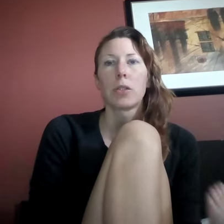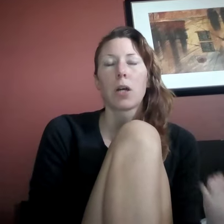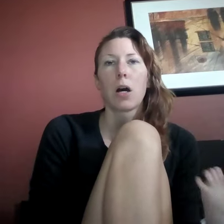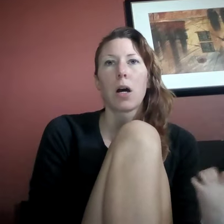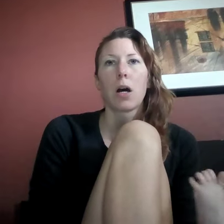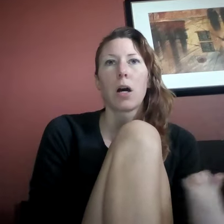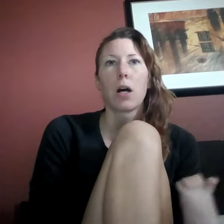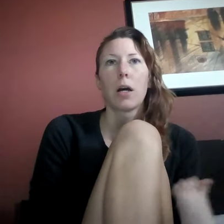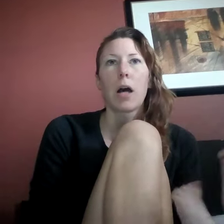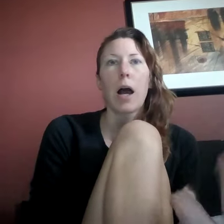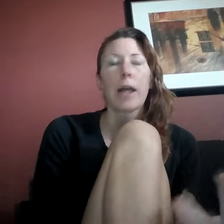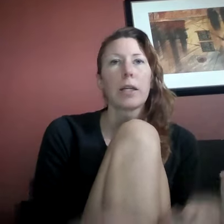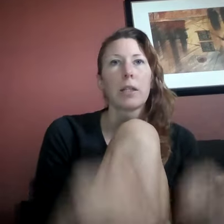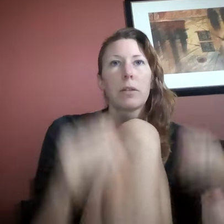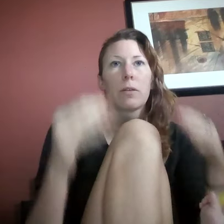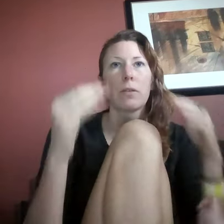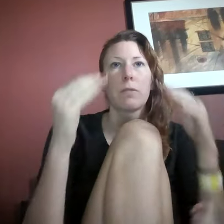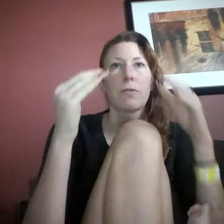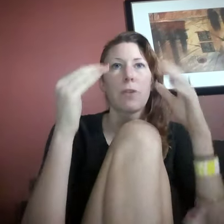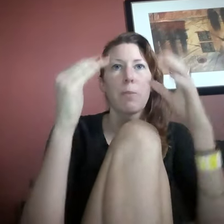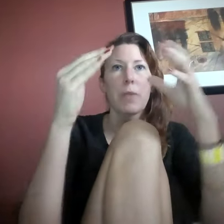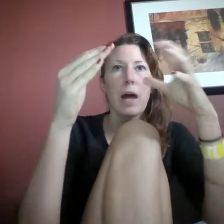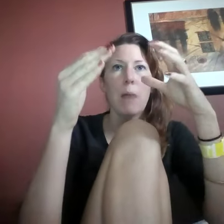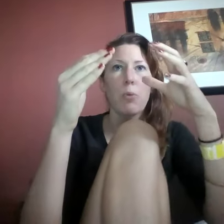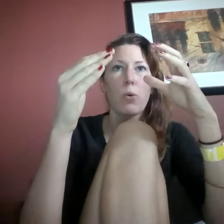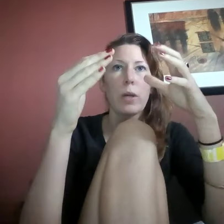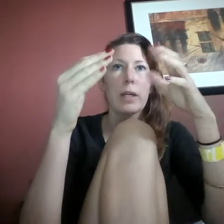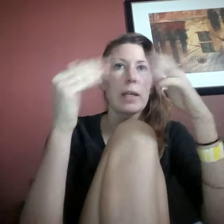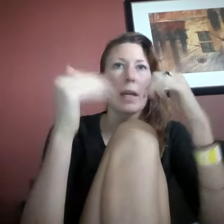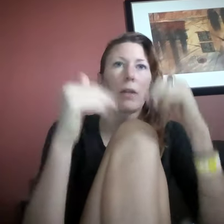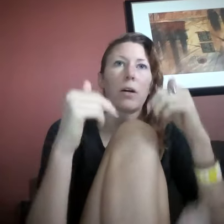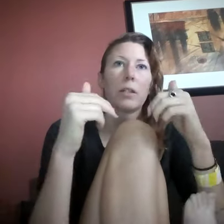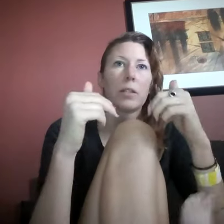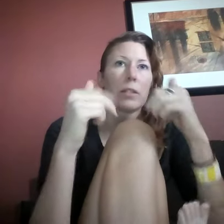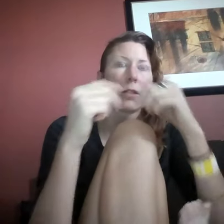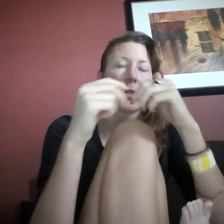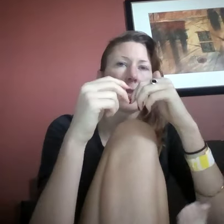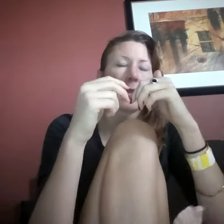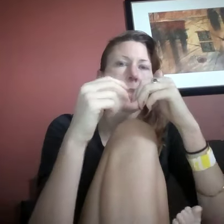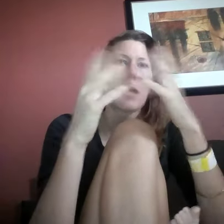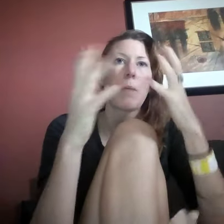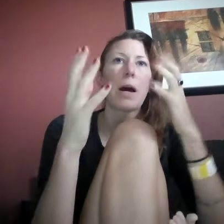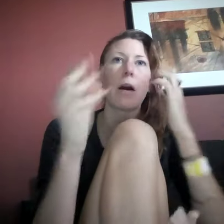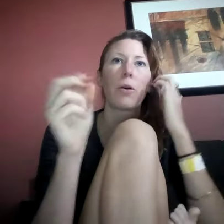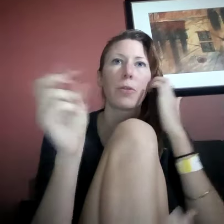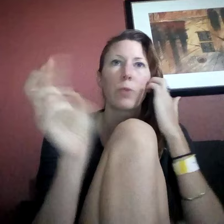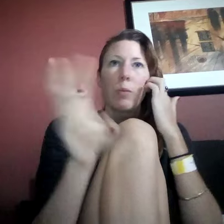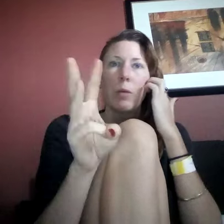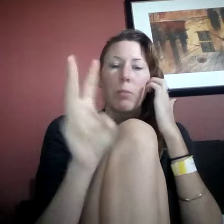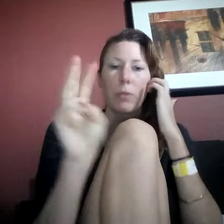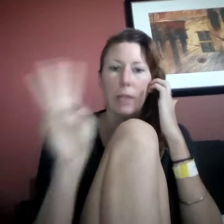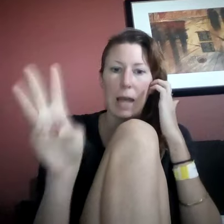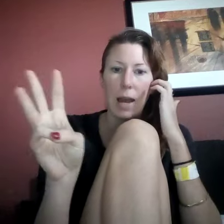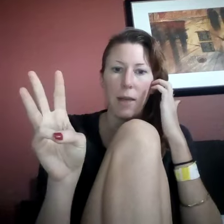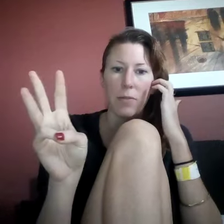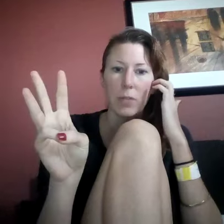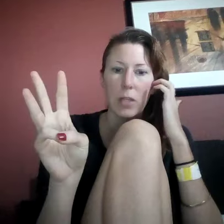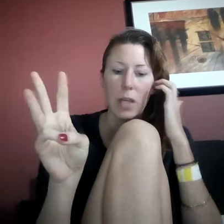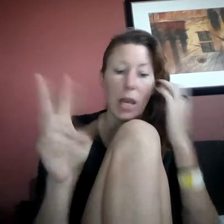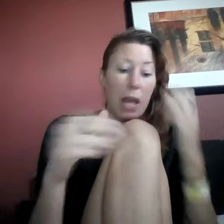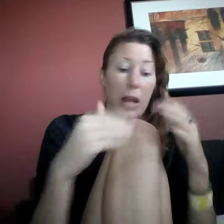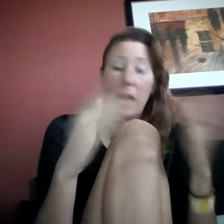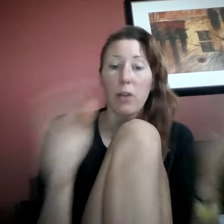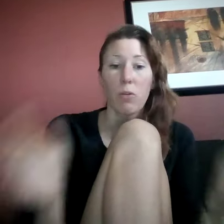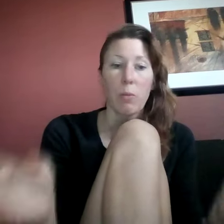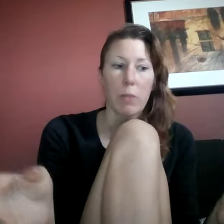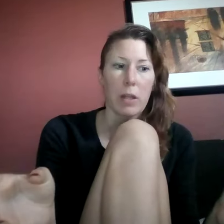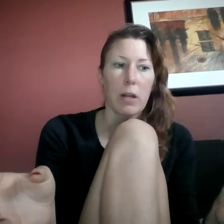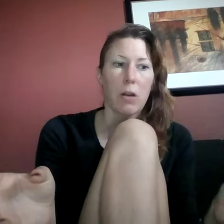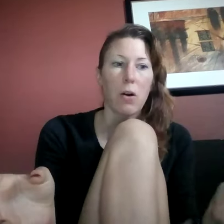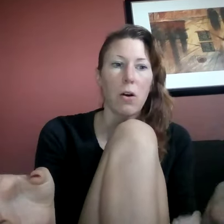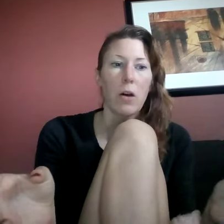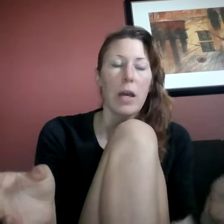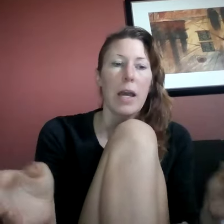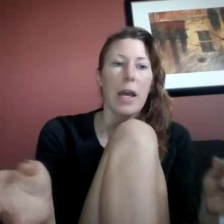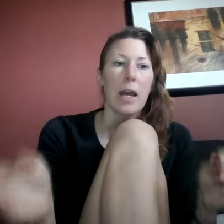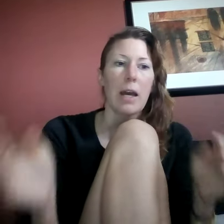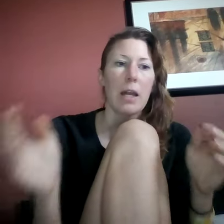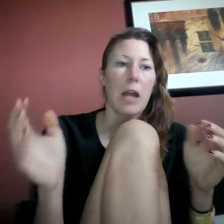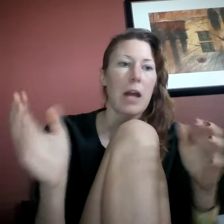uh, I, from that point cannot, somehow three people left, and I don't remember that at all. And I